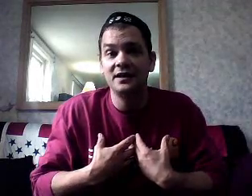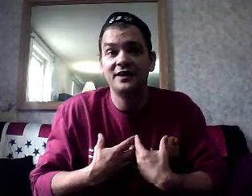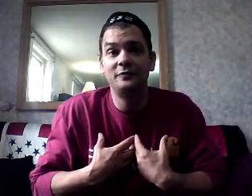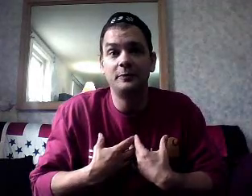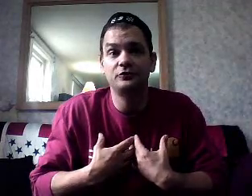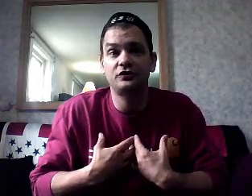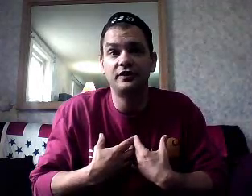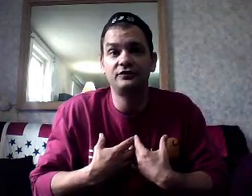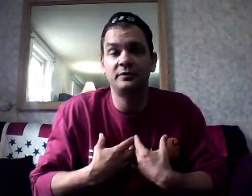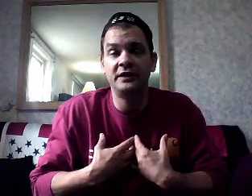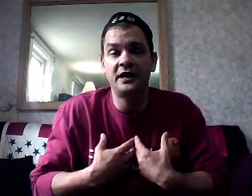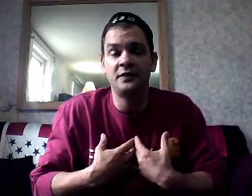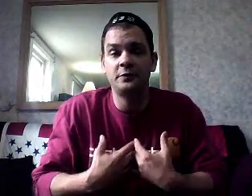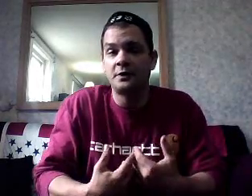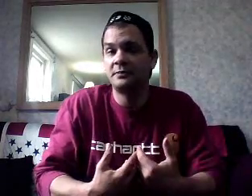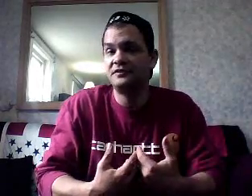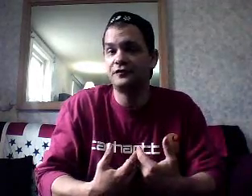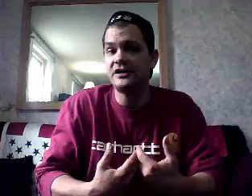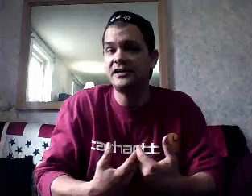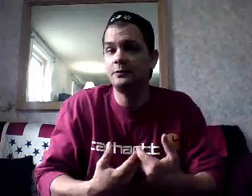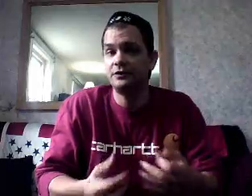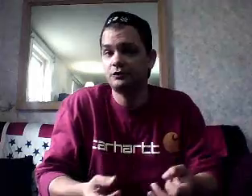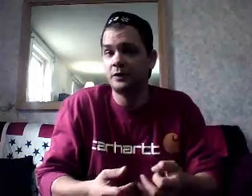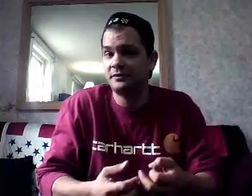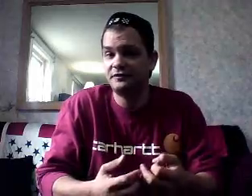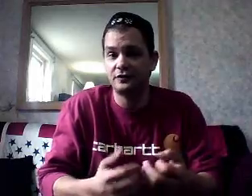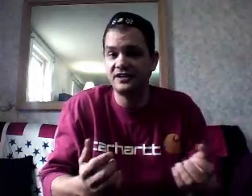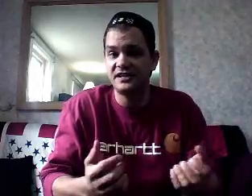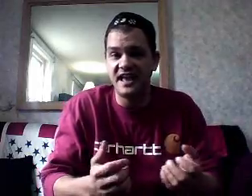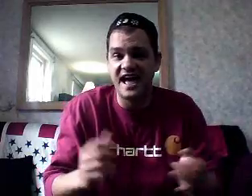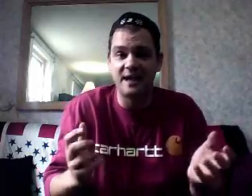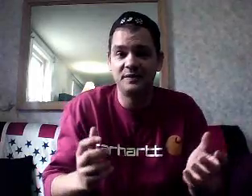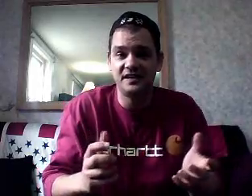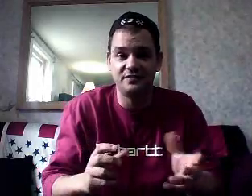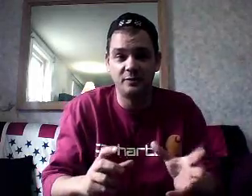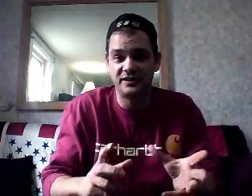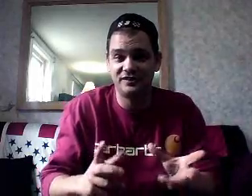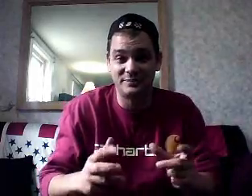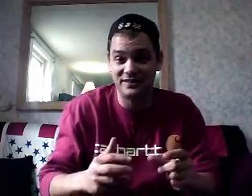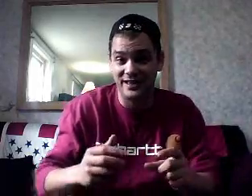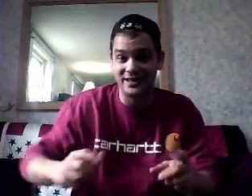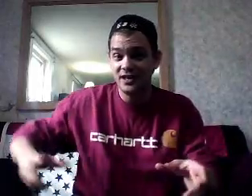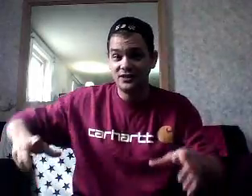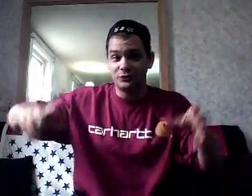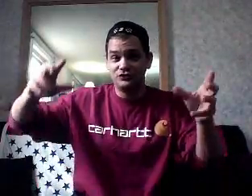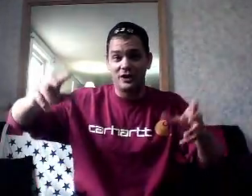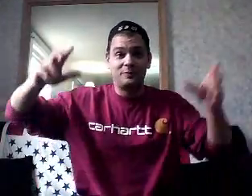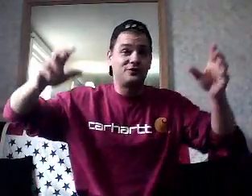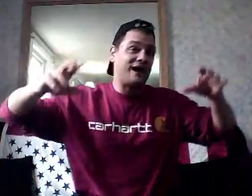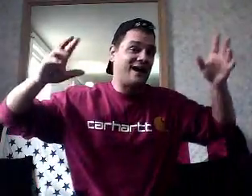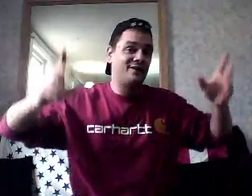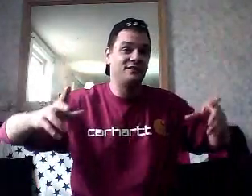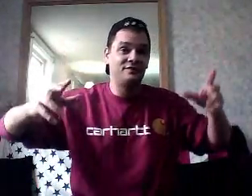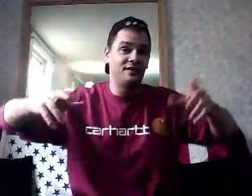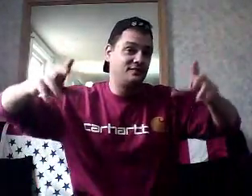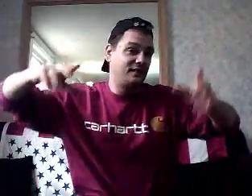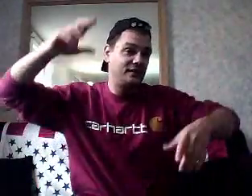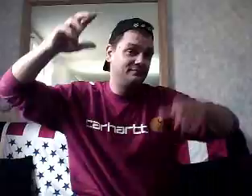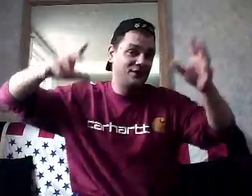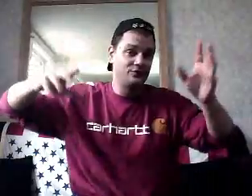if people just listen to me, and then we want to be free? We just want to be free and happy, and everybody's going to be, like, you know, jumping around and, you